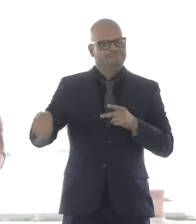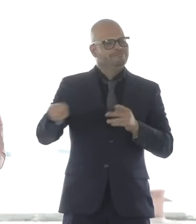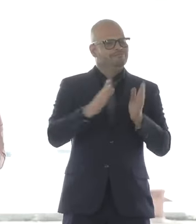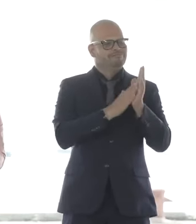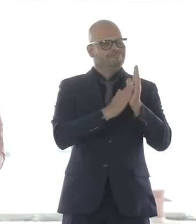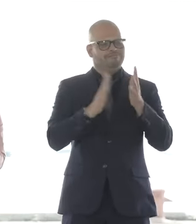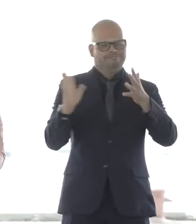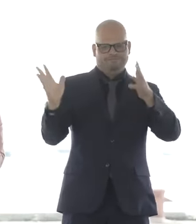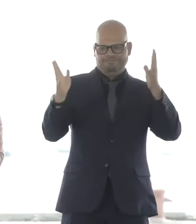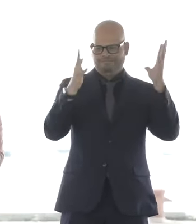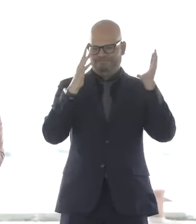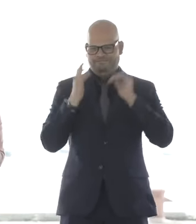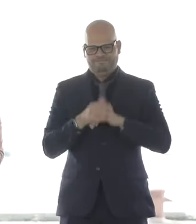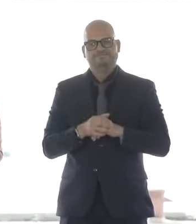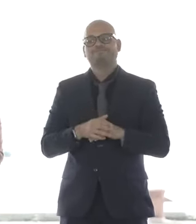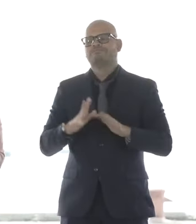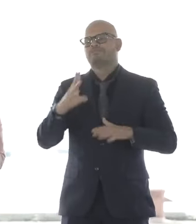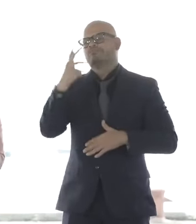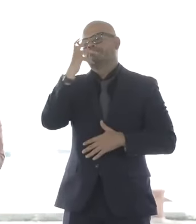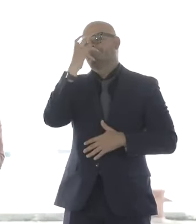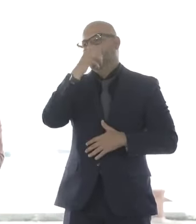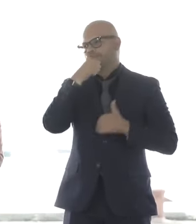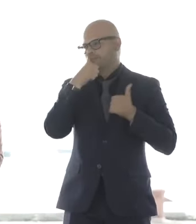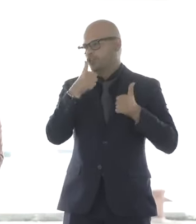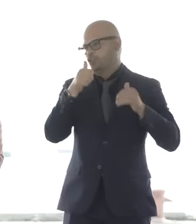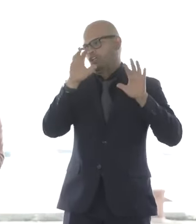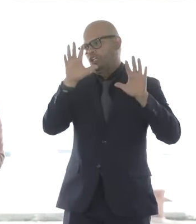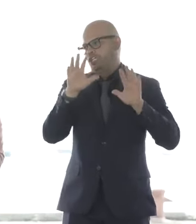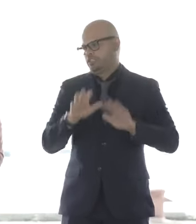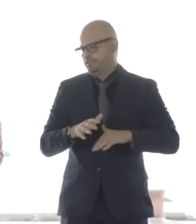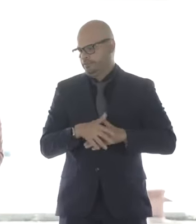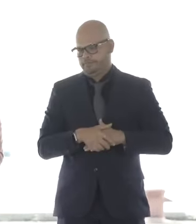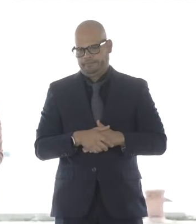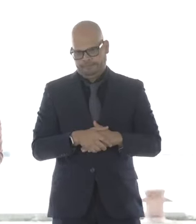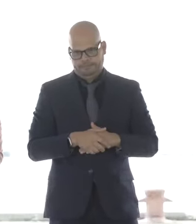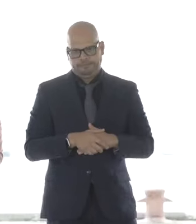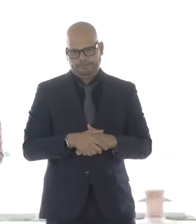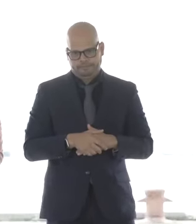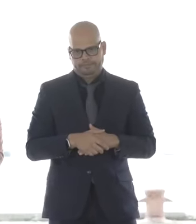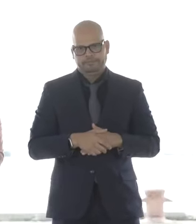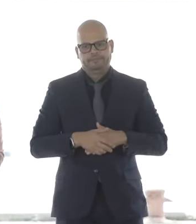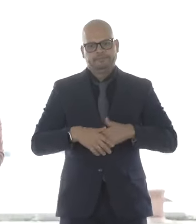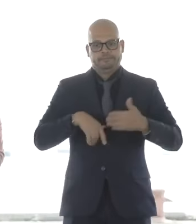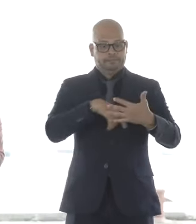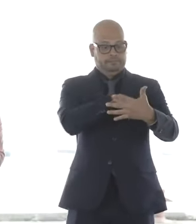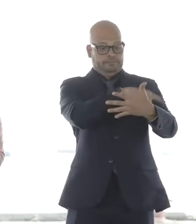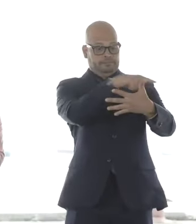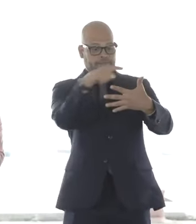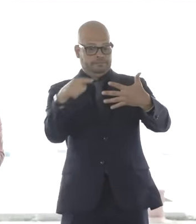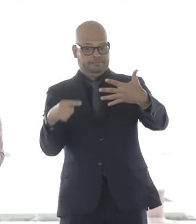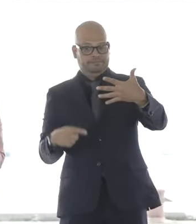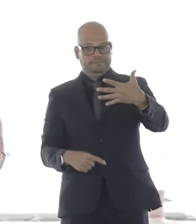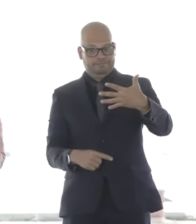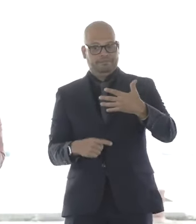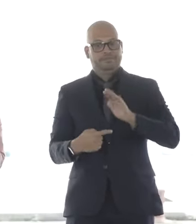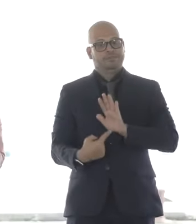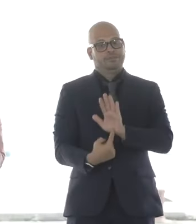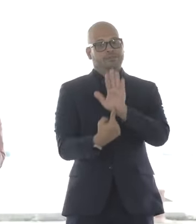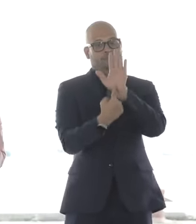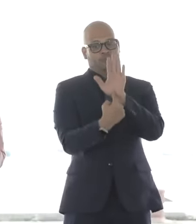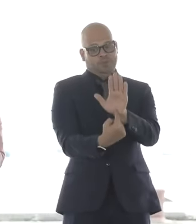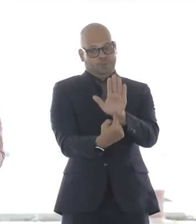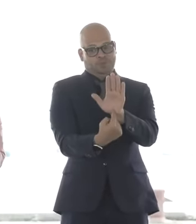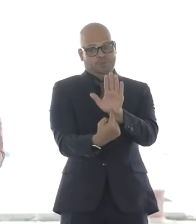So today it's about bringing it all together, showing why Massachusetts is a winner and will continue to be in this